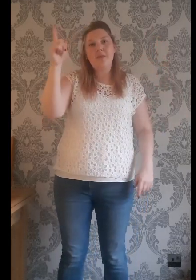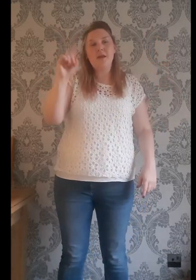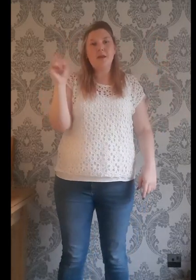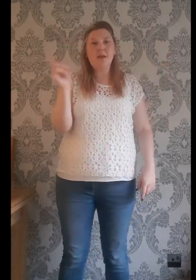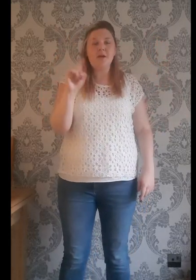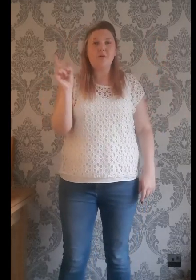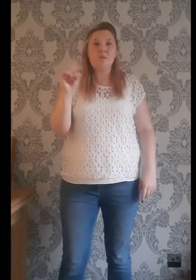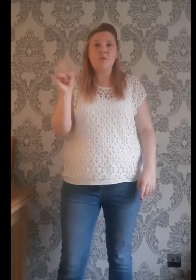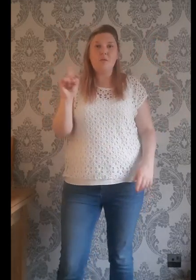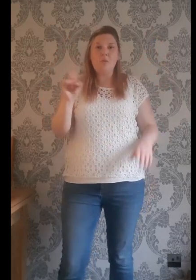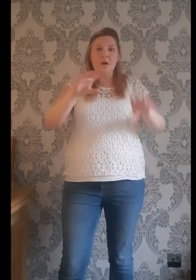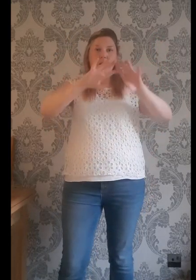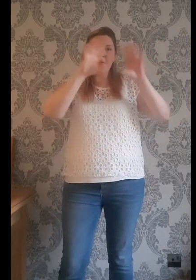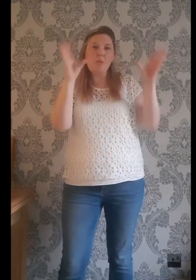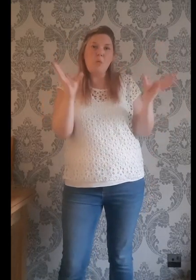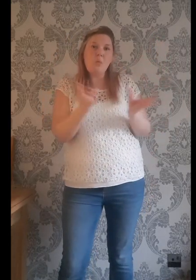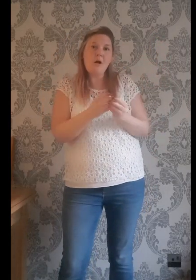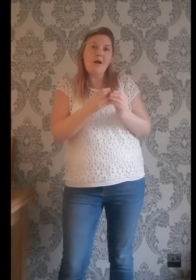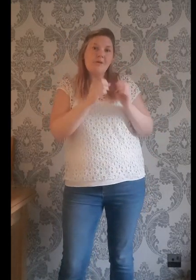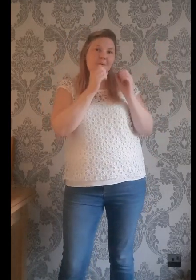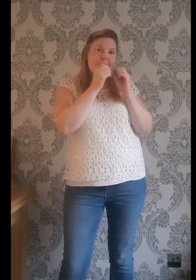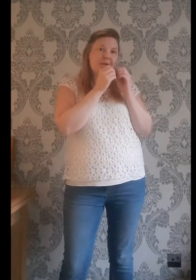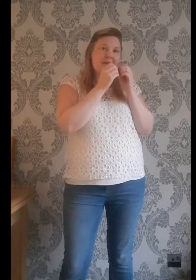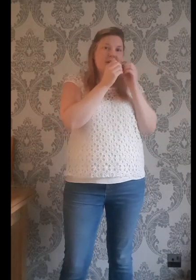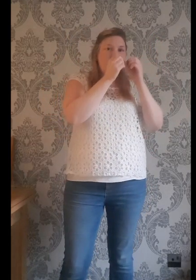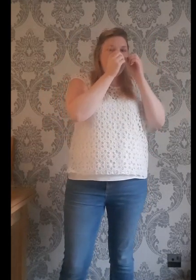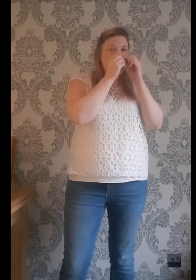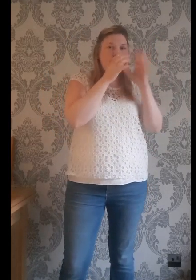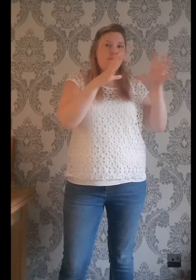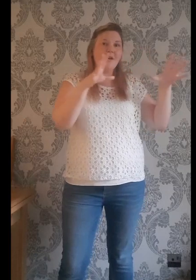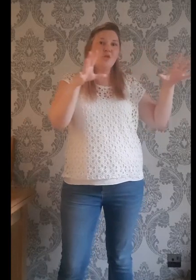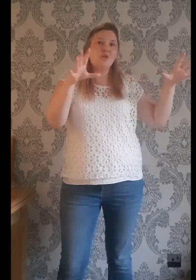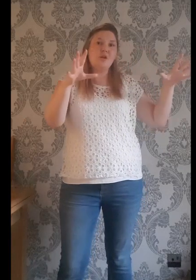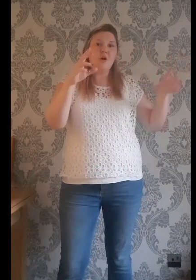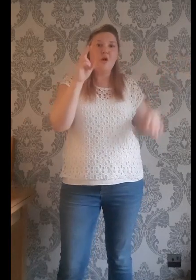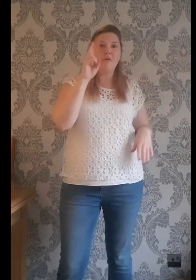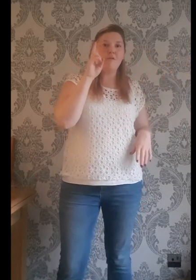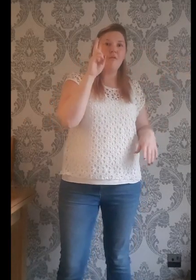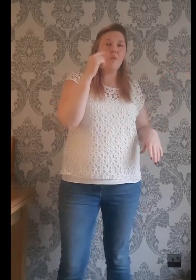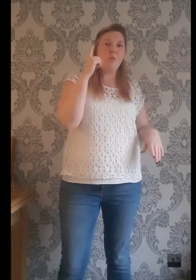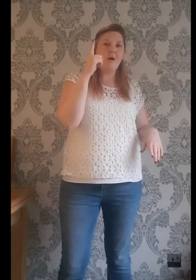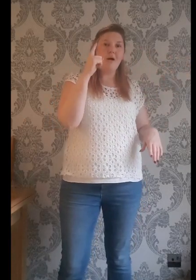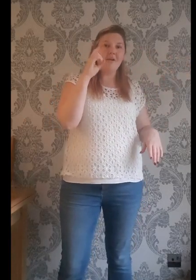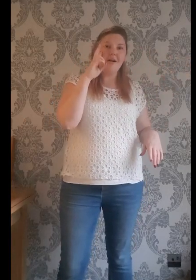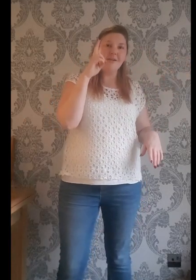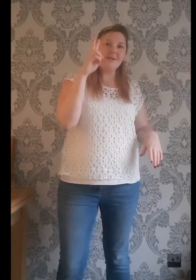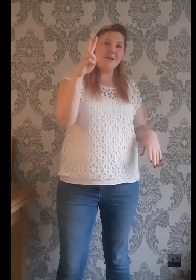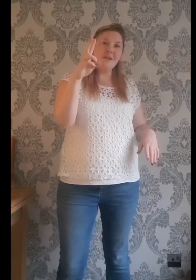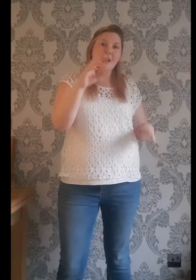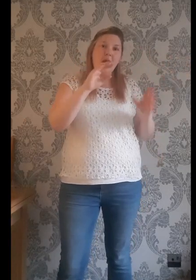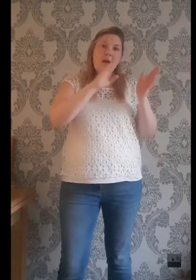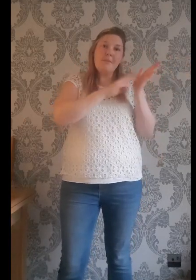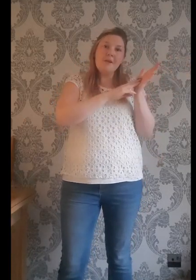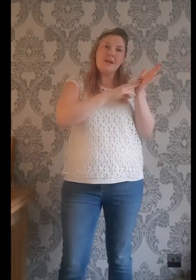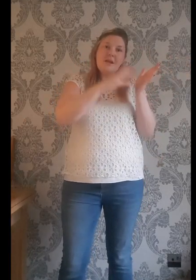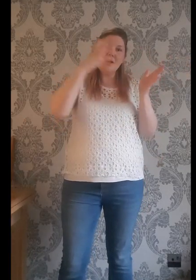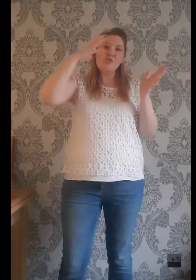I think of what the world could be, a vision of the one I see, a million